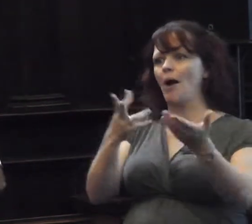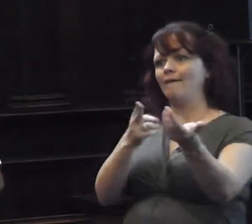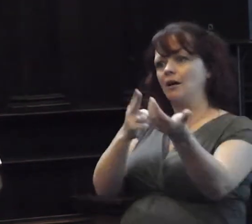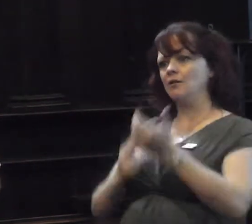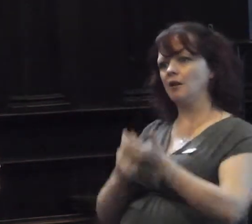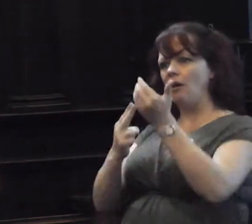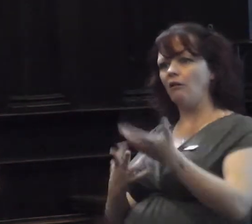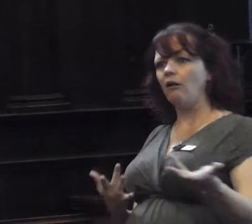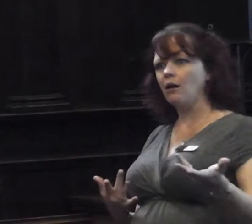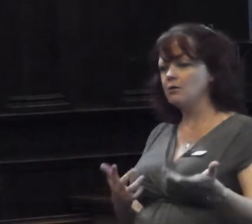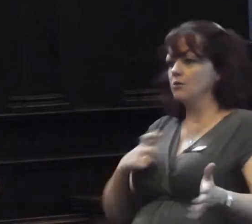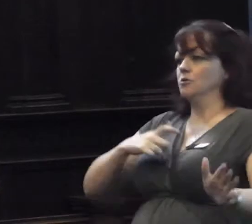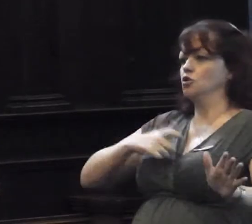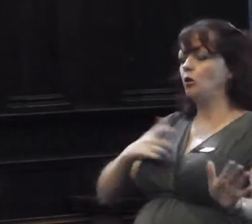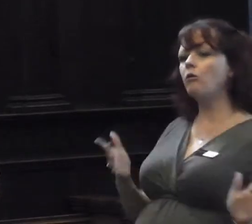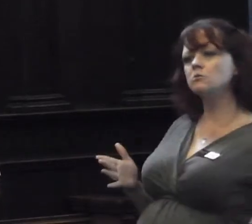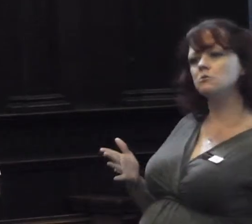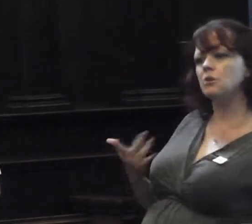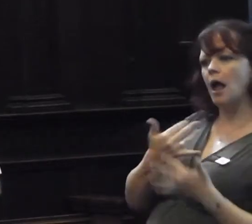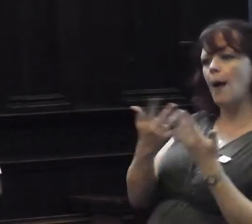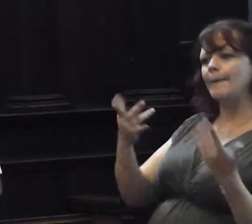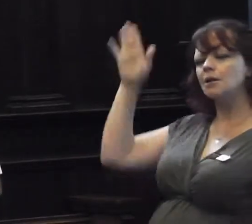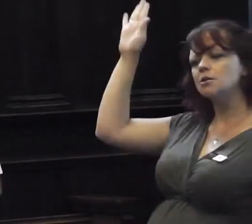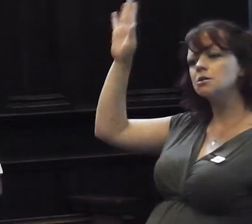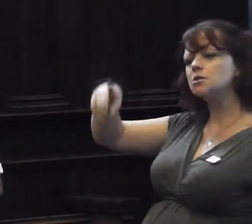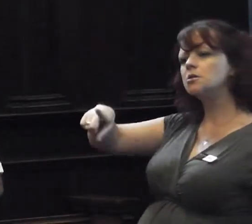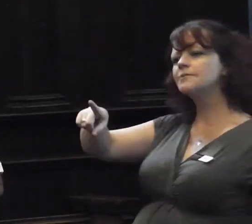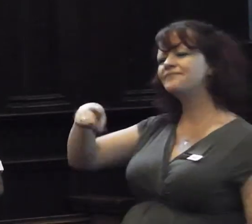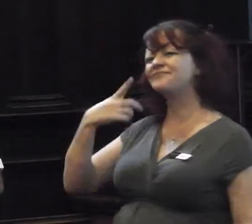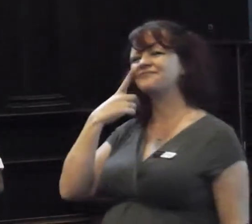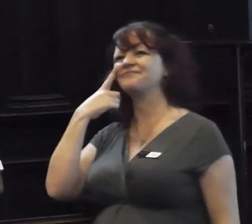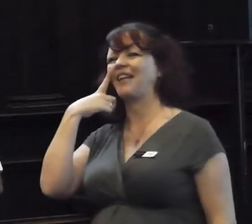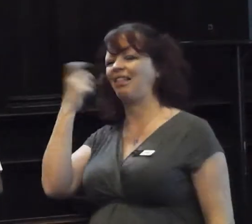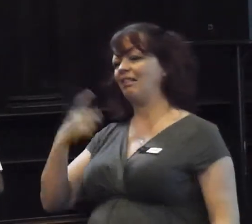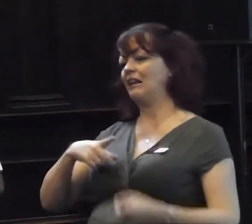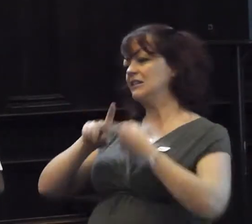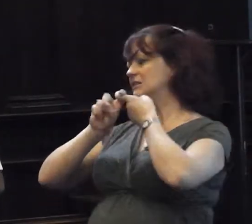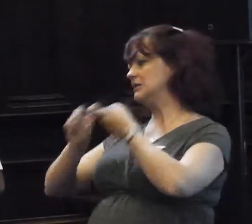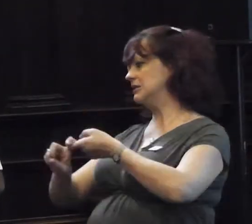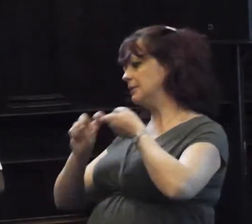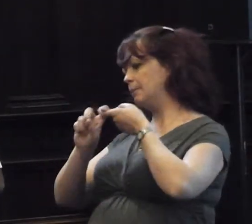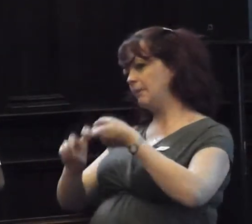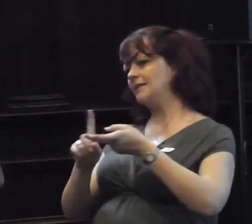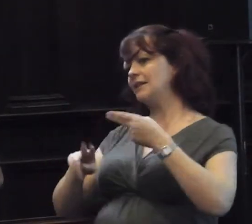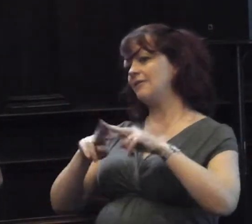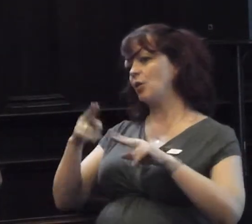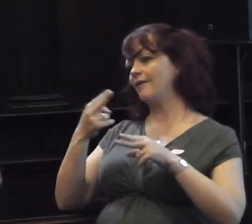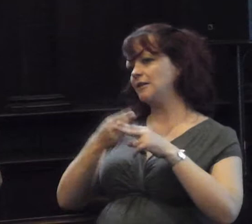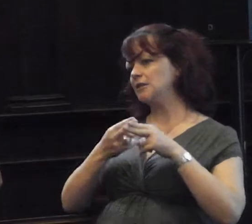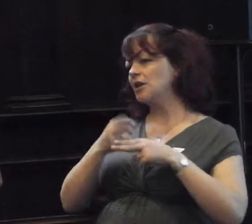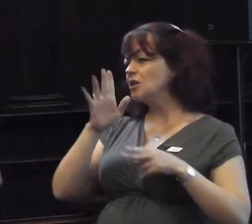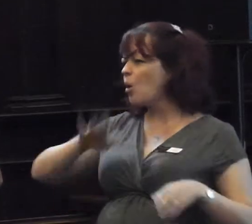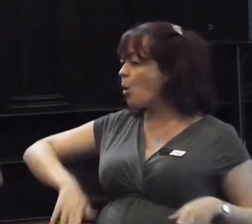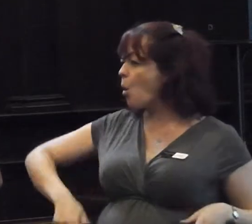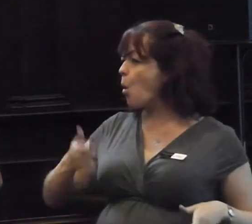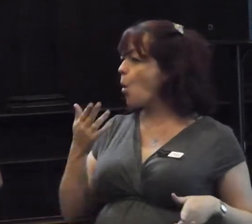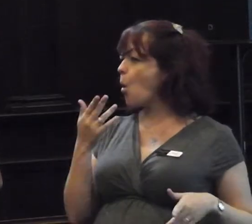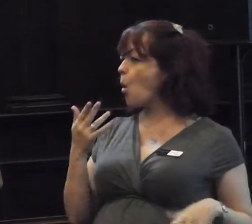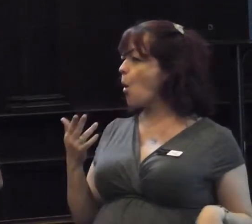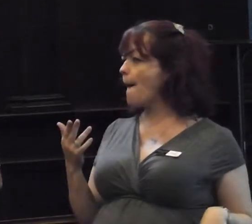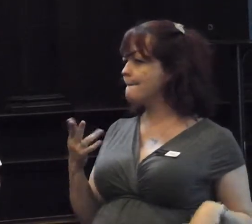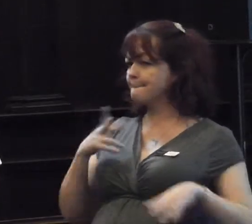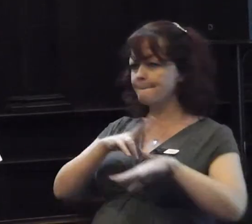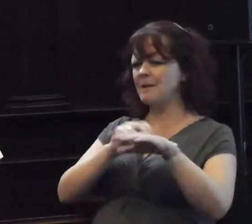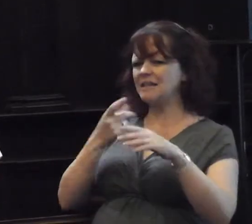Yeah? Okay? Well, I think it depends, if you show you about a knife, do you all please carry in, a knife vest,